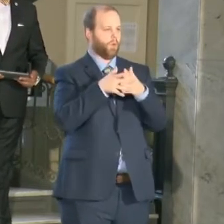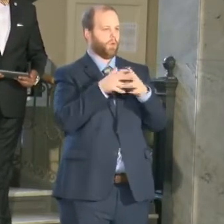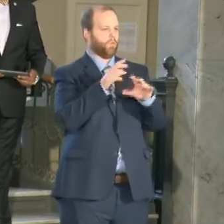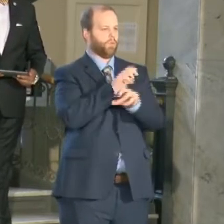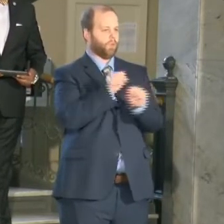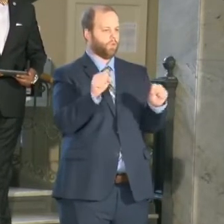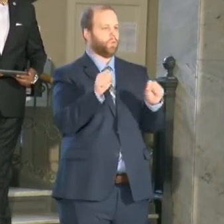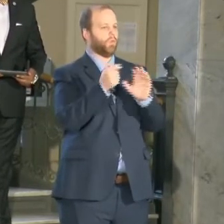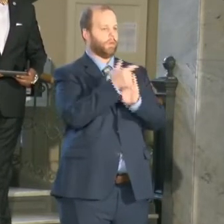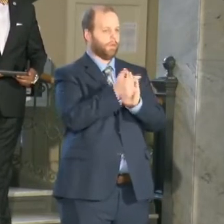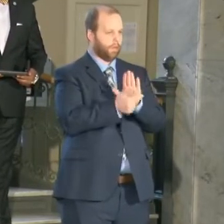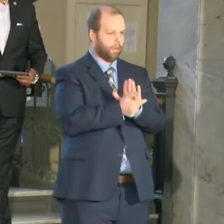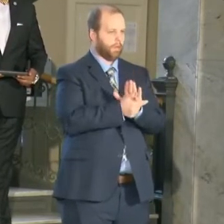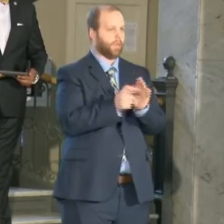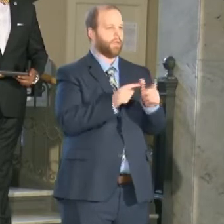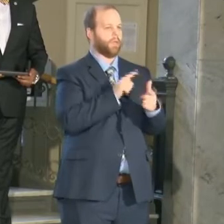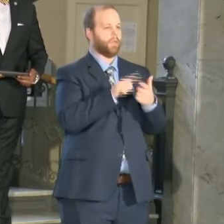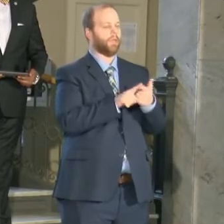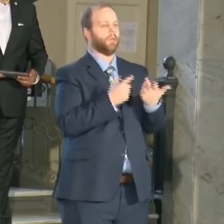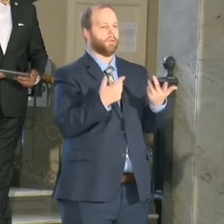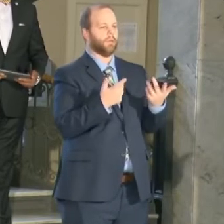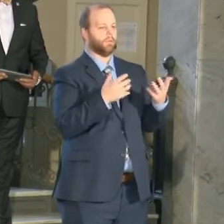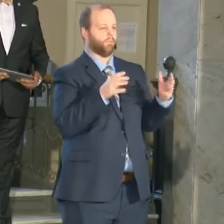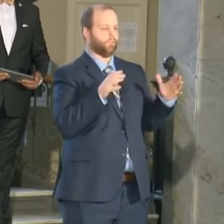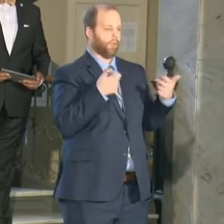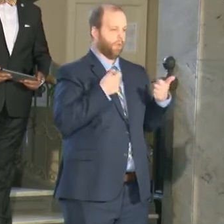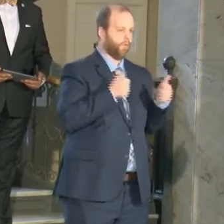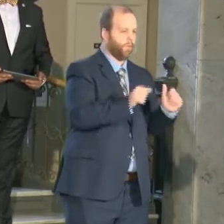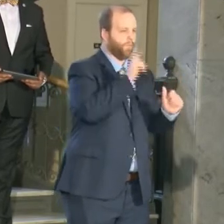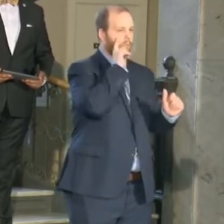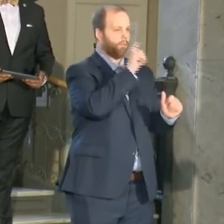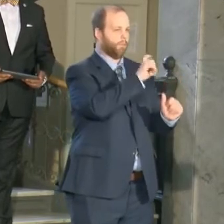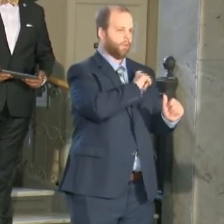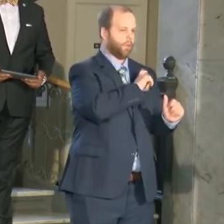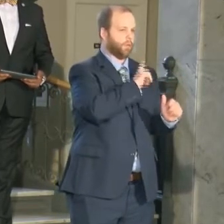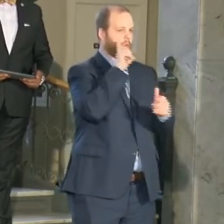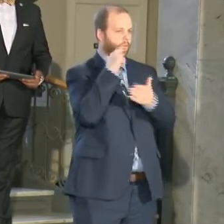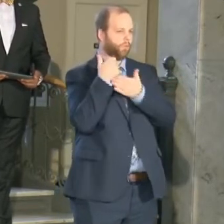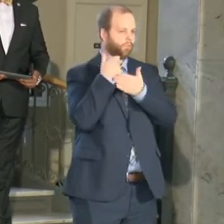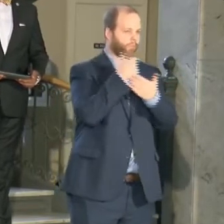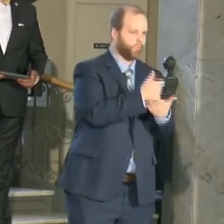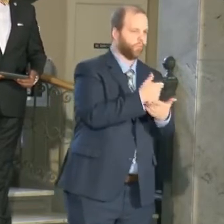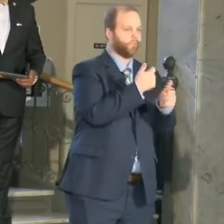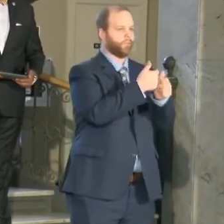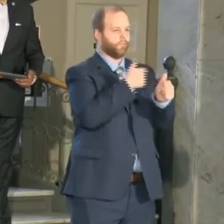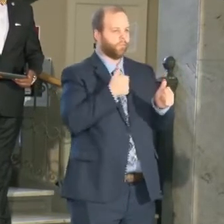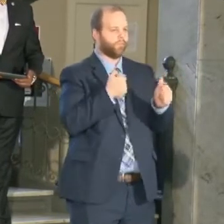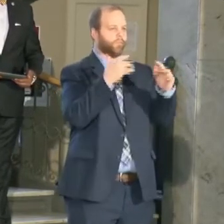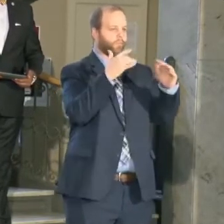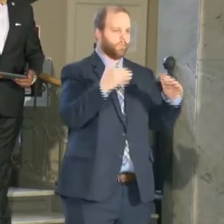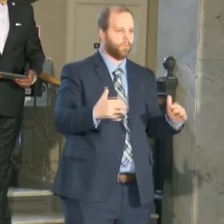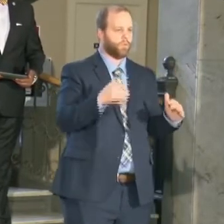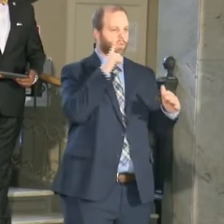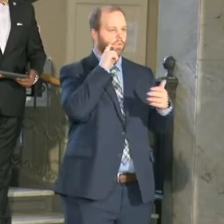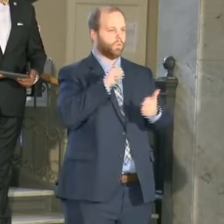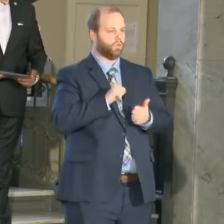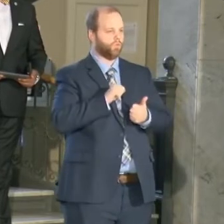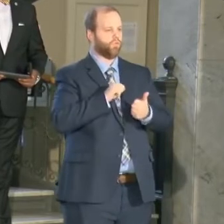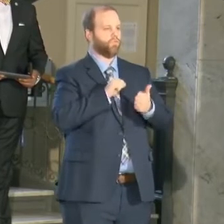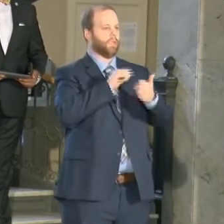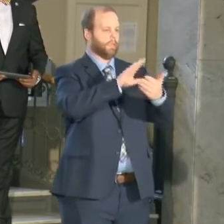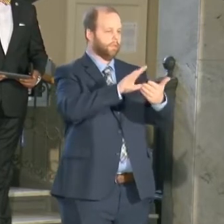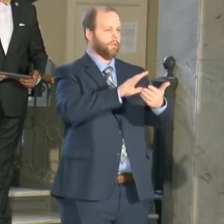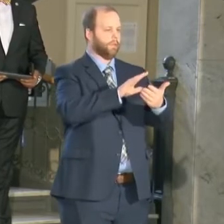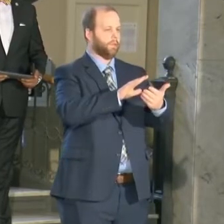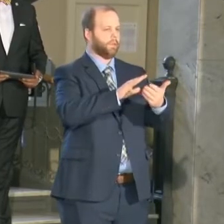practical policing that we're focused on prevention intervention and treatment programs uh to address the systemic and the root causes again